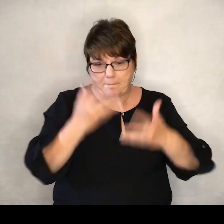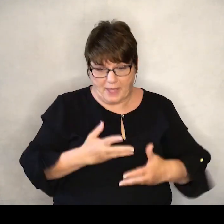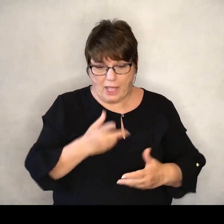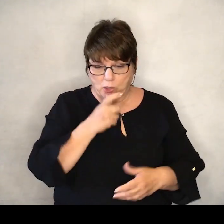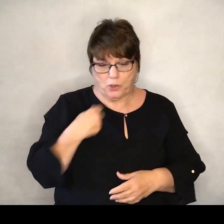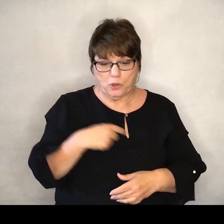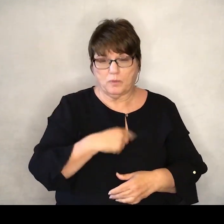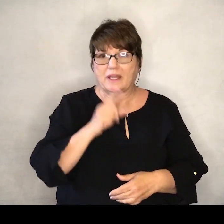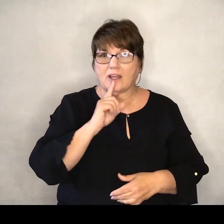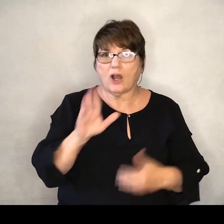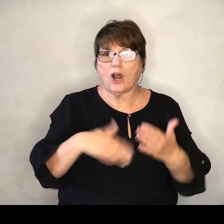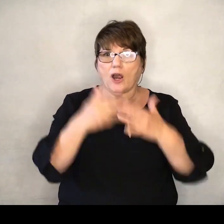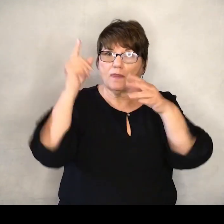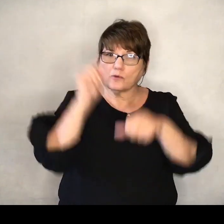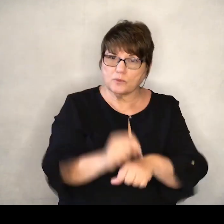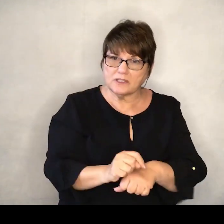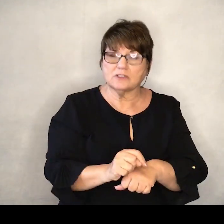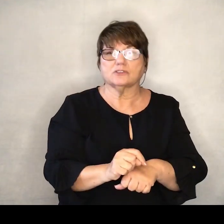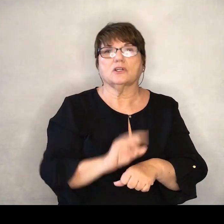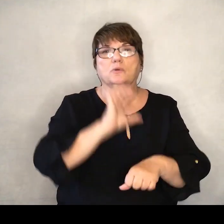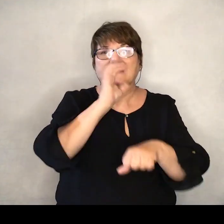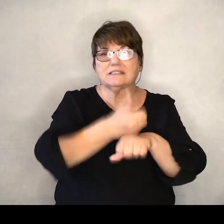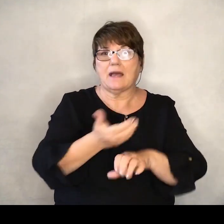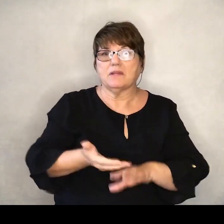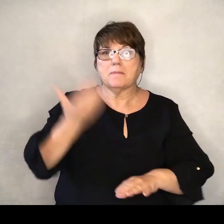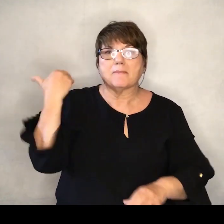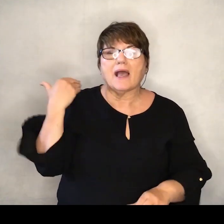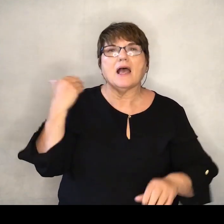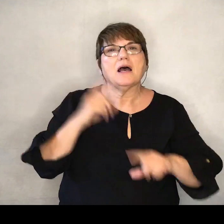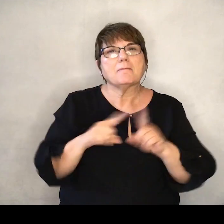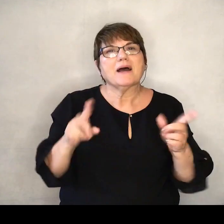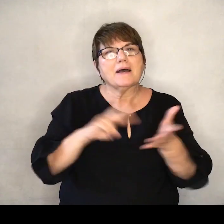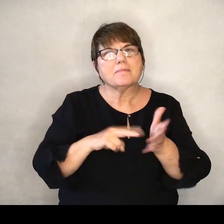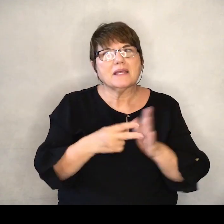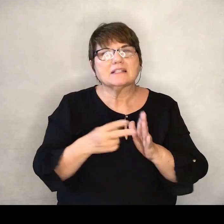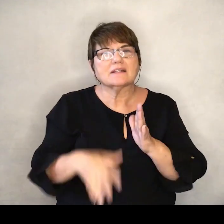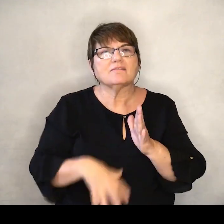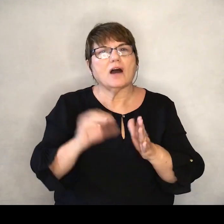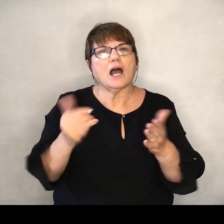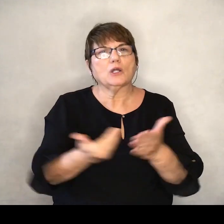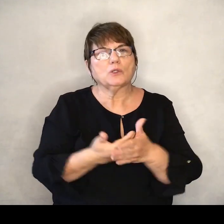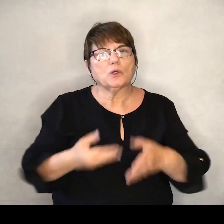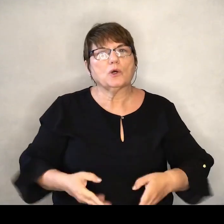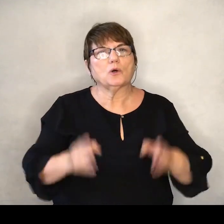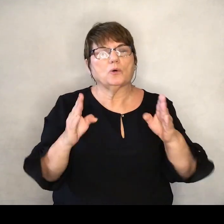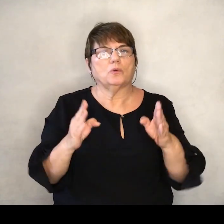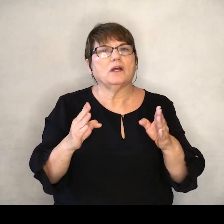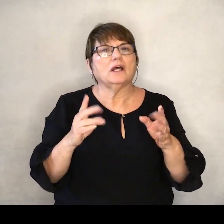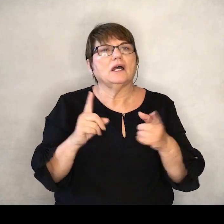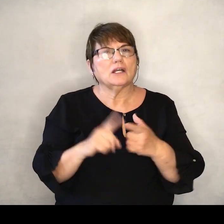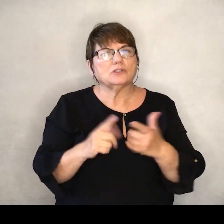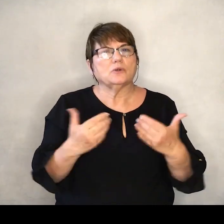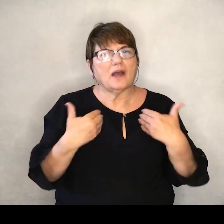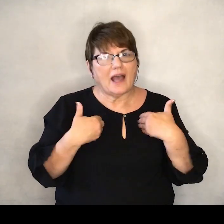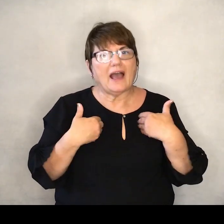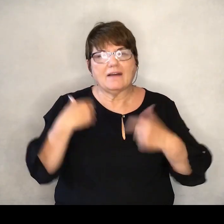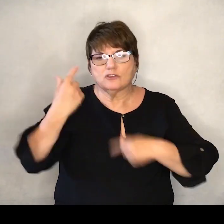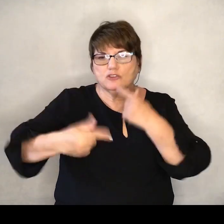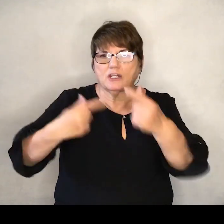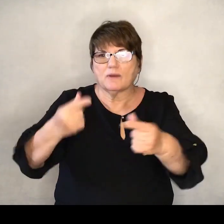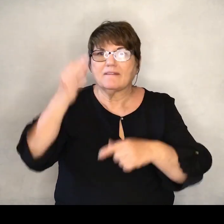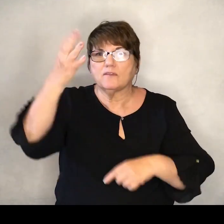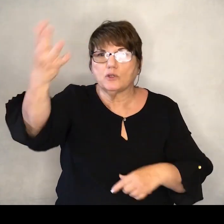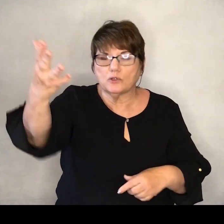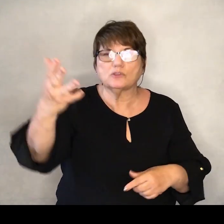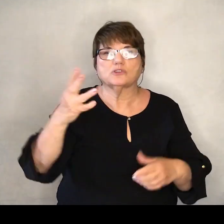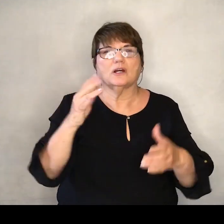are and all the traditions we have established. But it means finding new ways to draw in the generations of people who